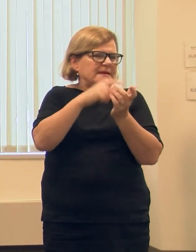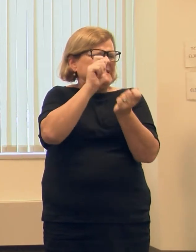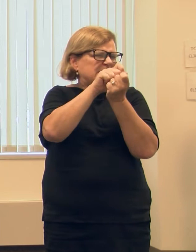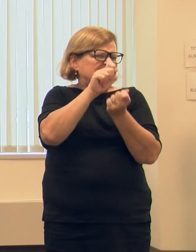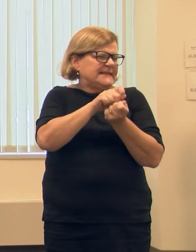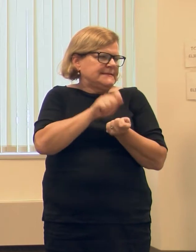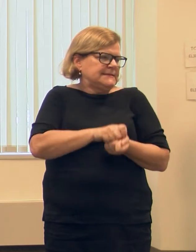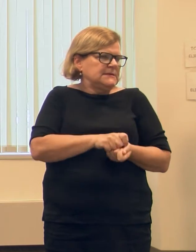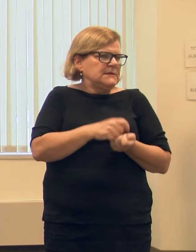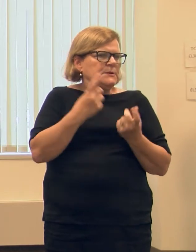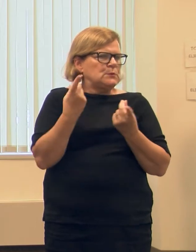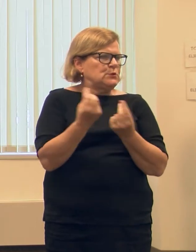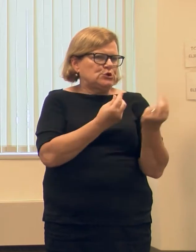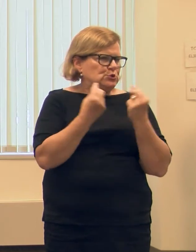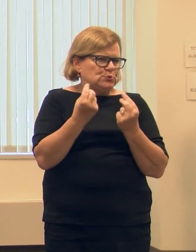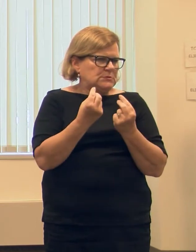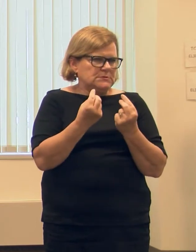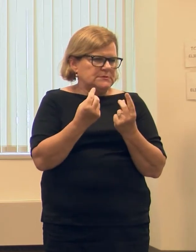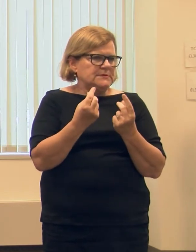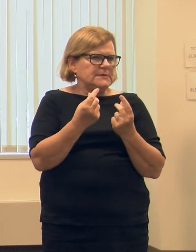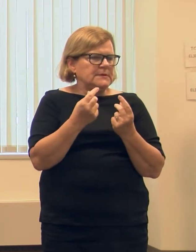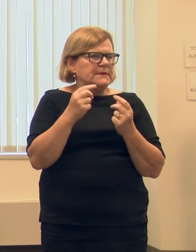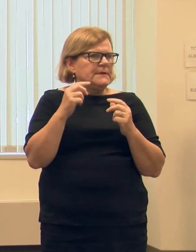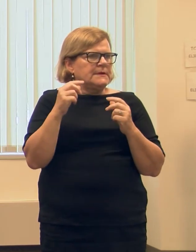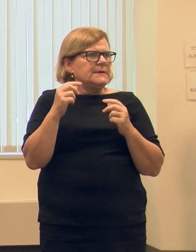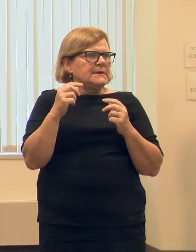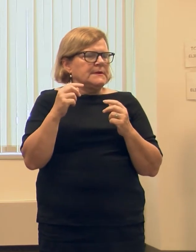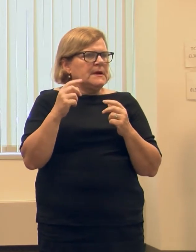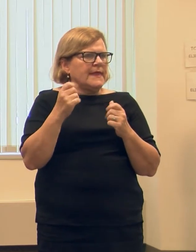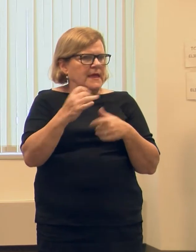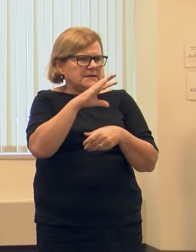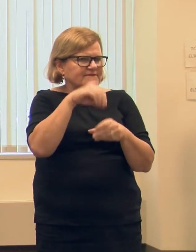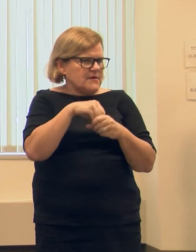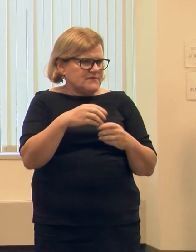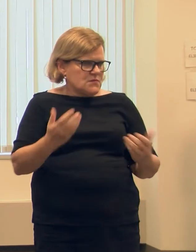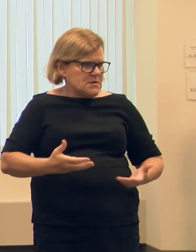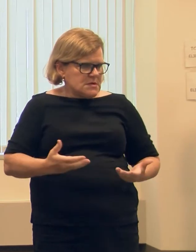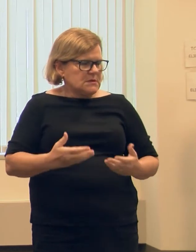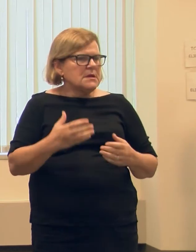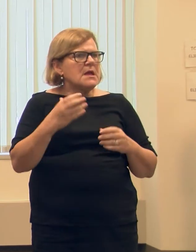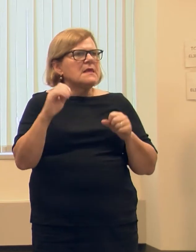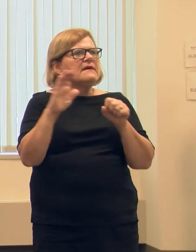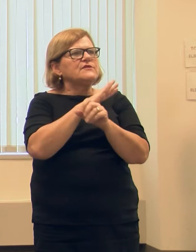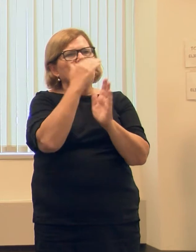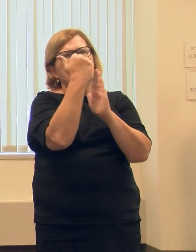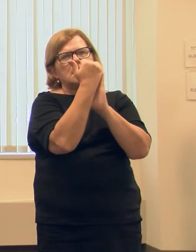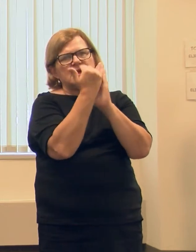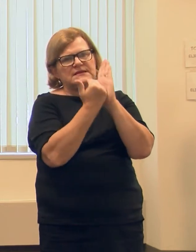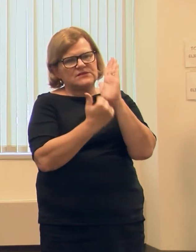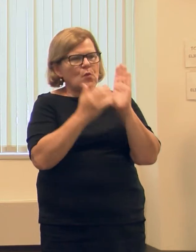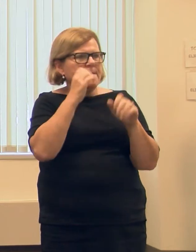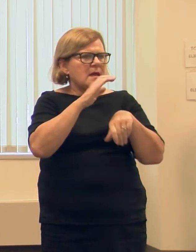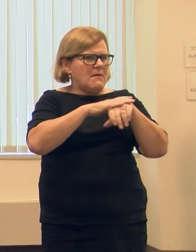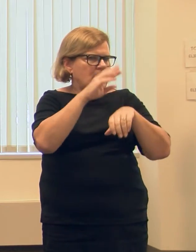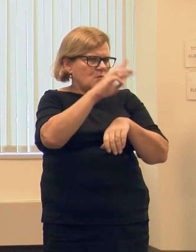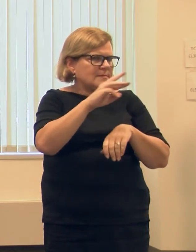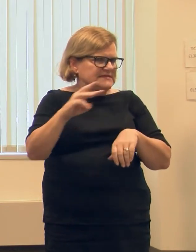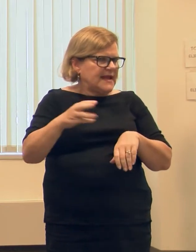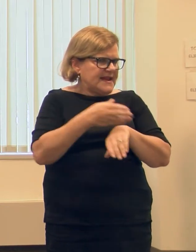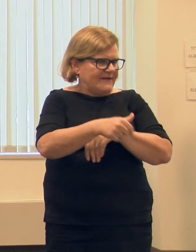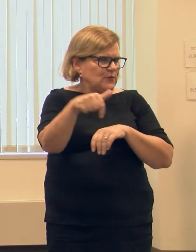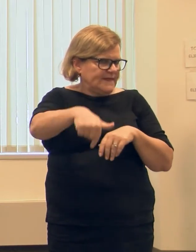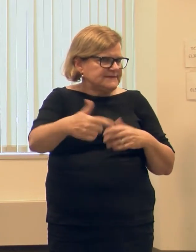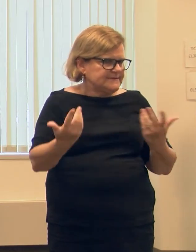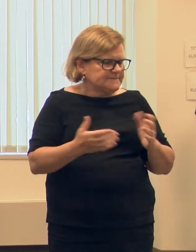specific things that this initiative all encompasses, and the full list of things will be on the county website following this.